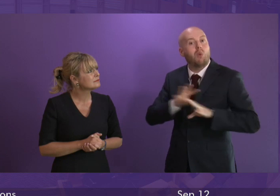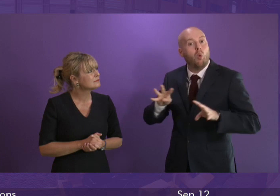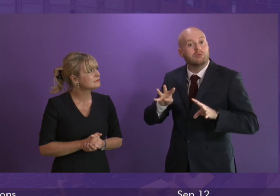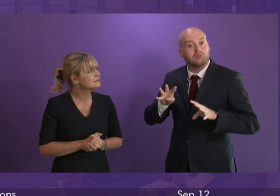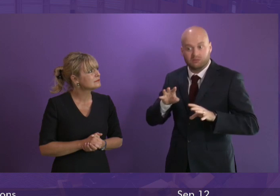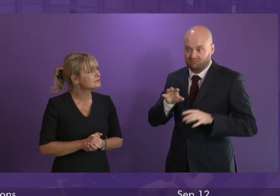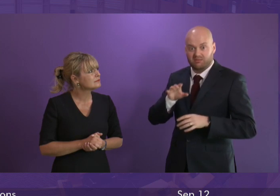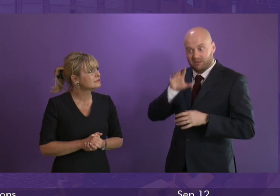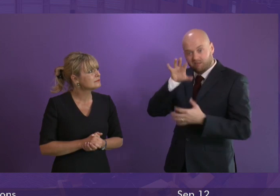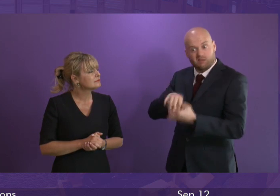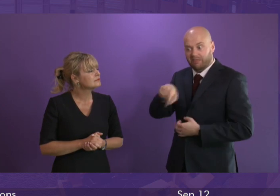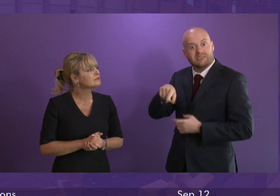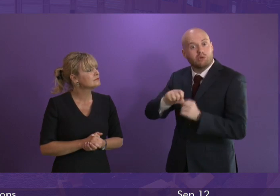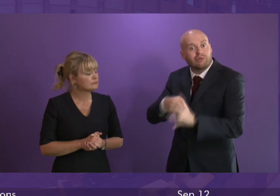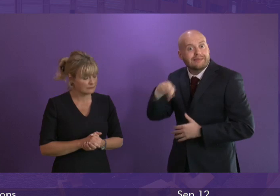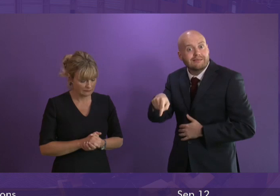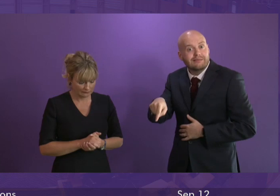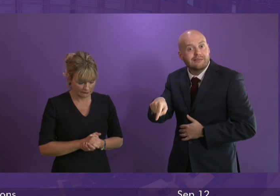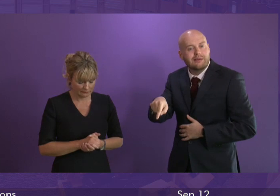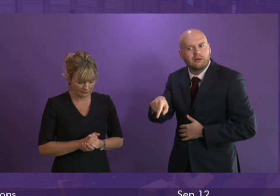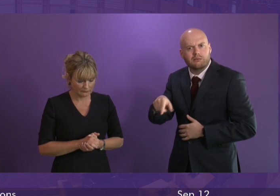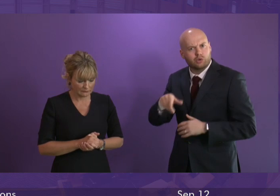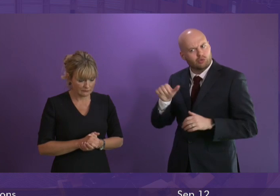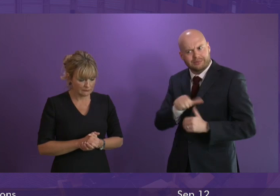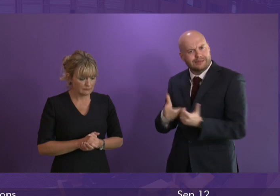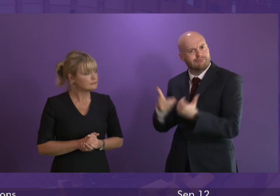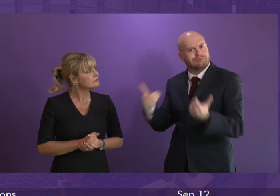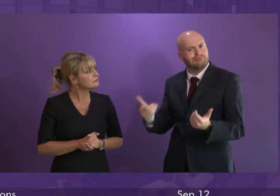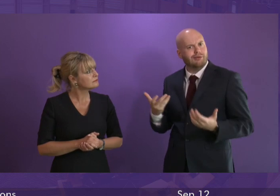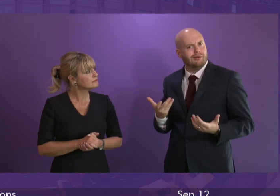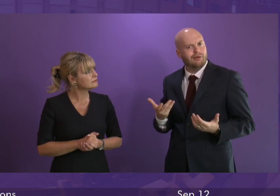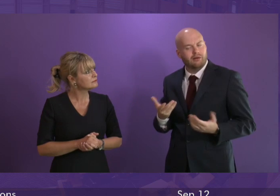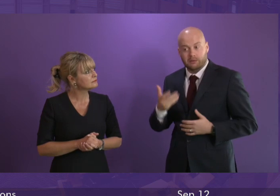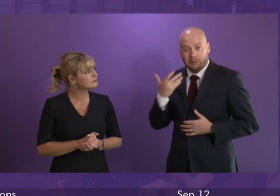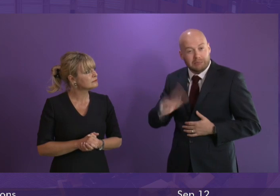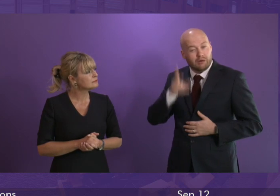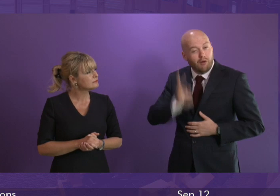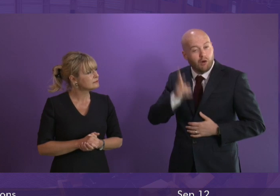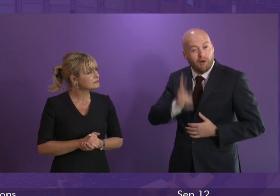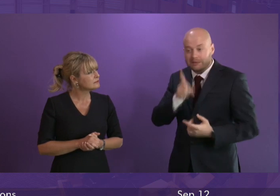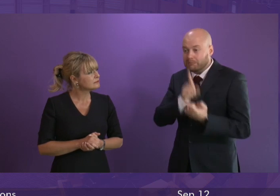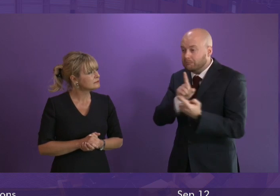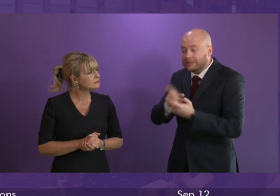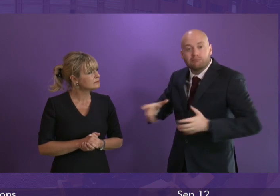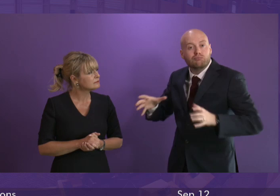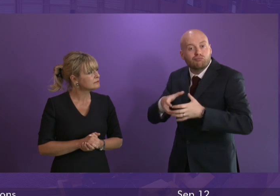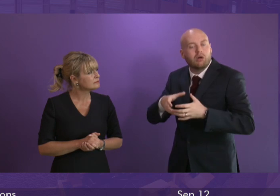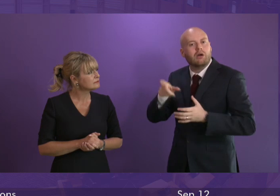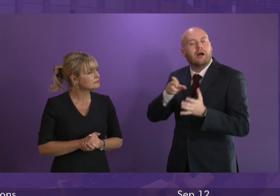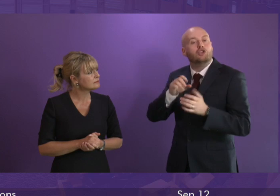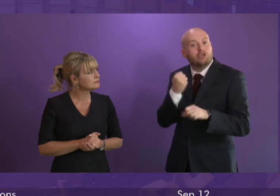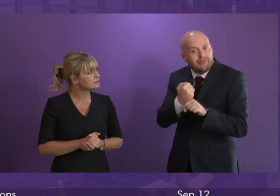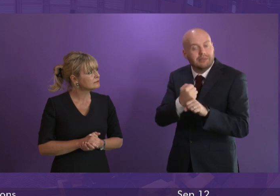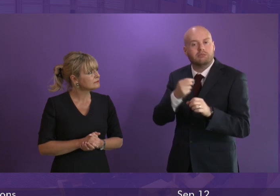that frequent, frequent meetings were held between NHS Lothian and the Scottish Government, and I